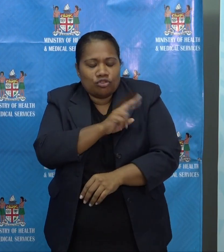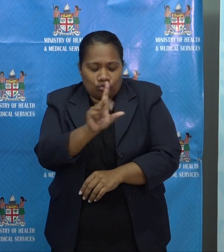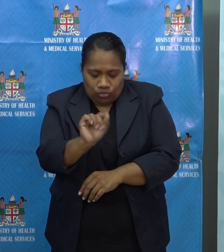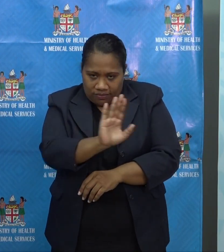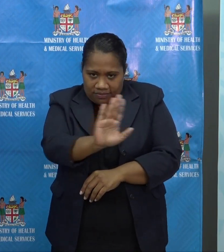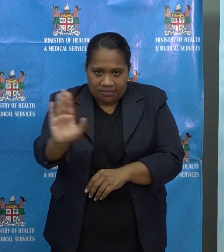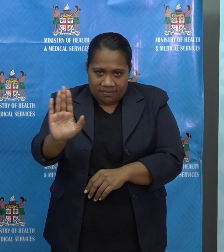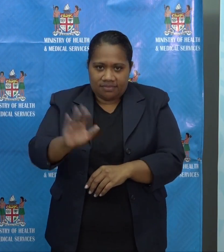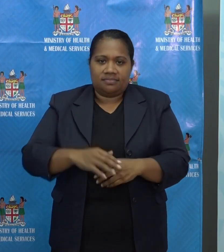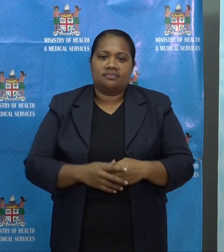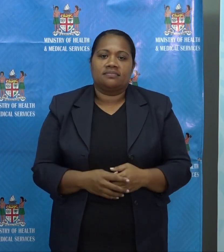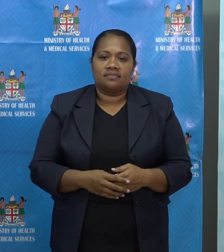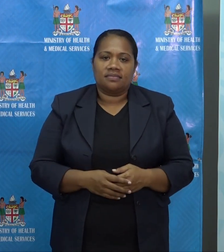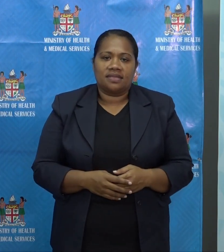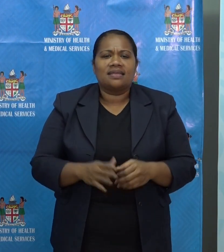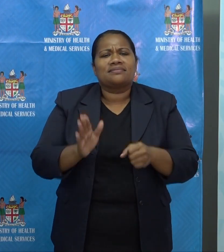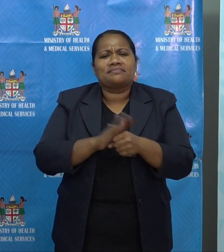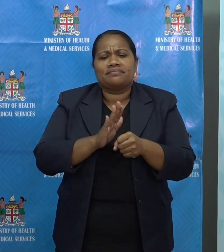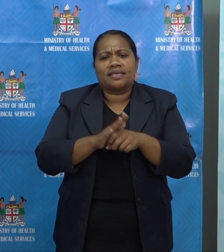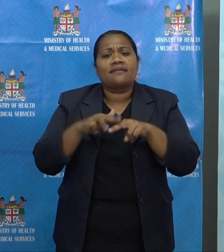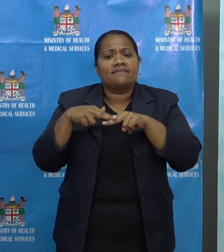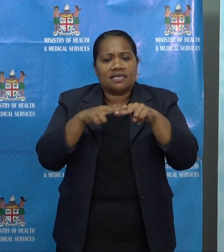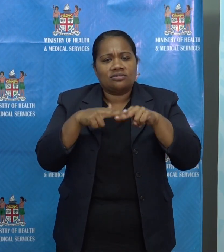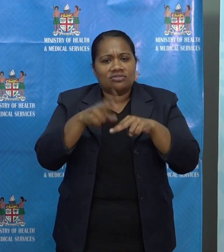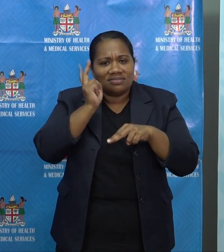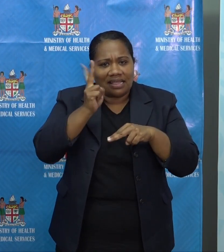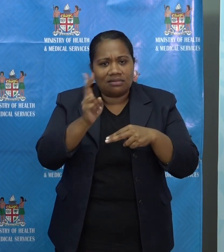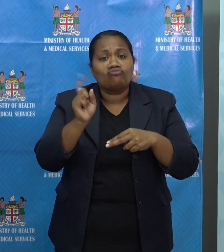and let's make Fiji safe again.